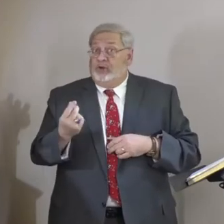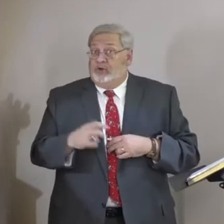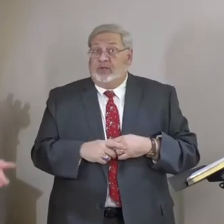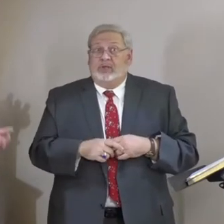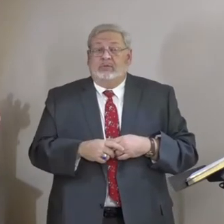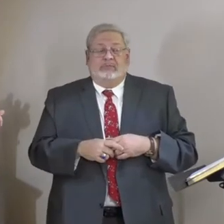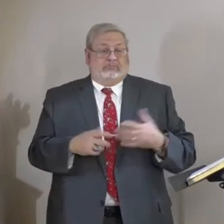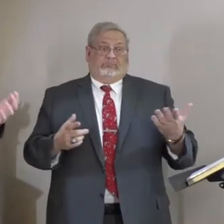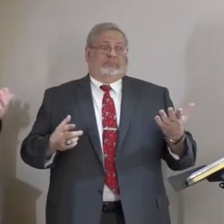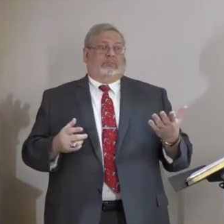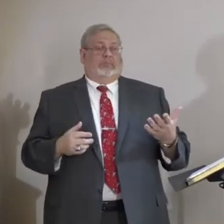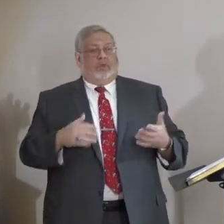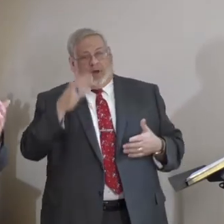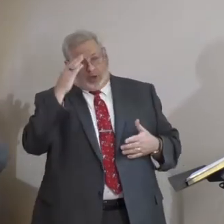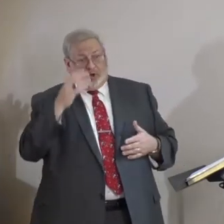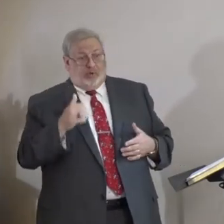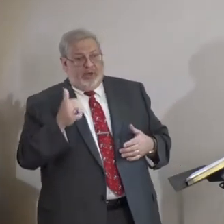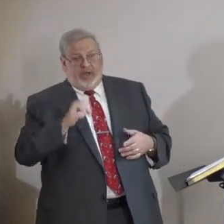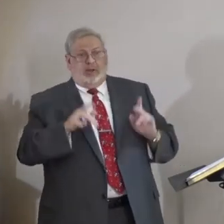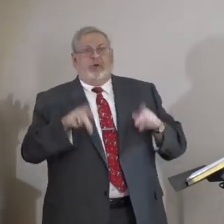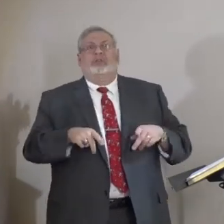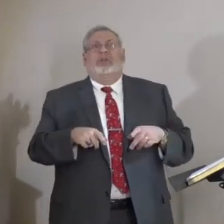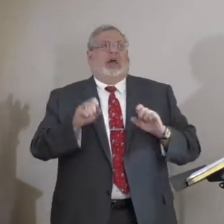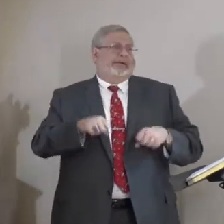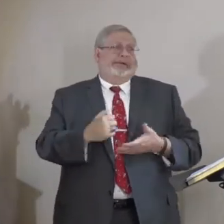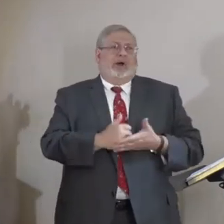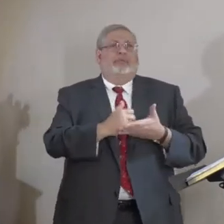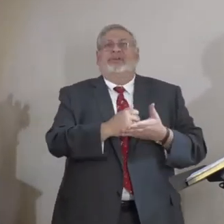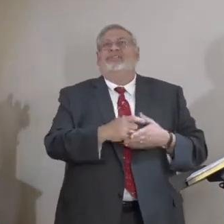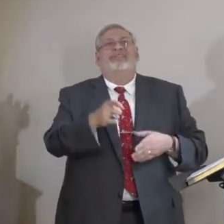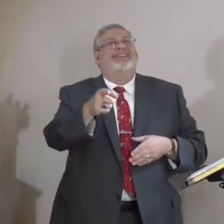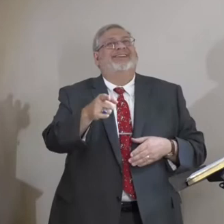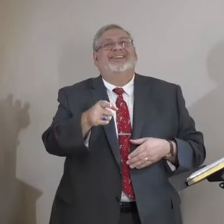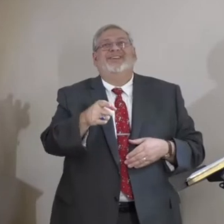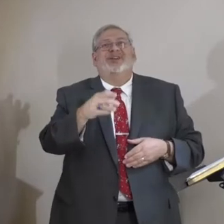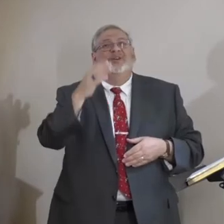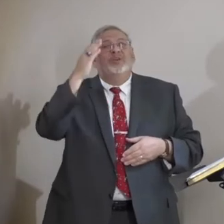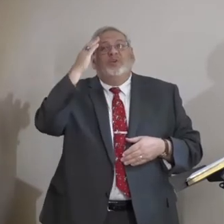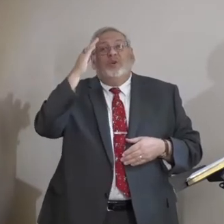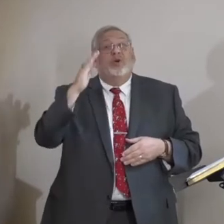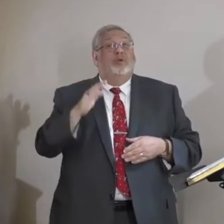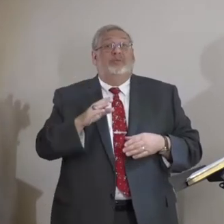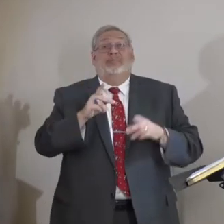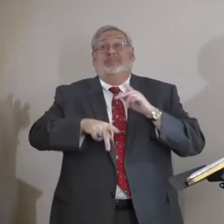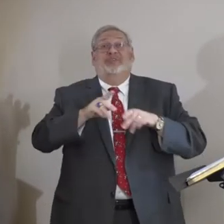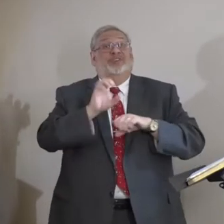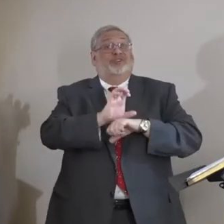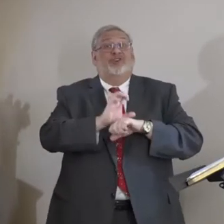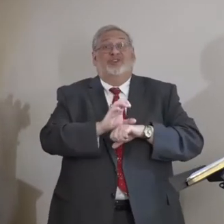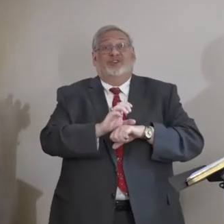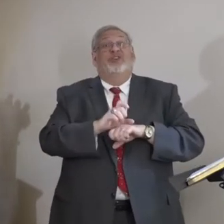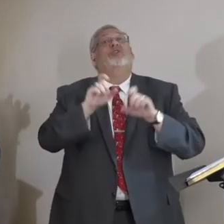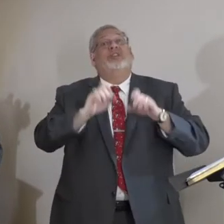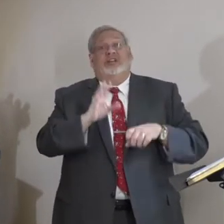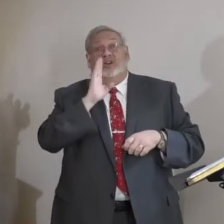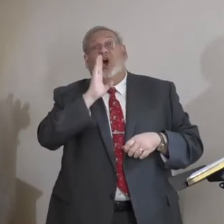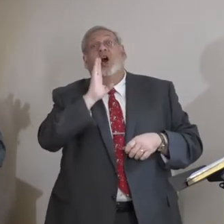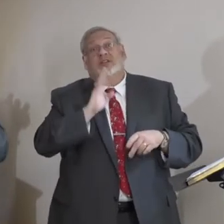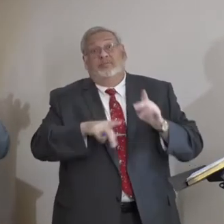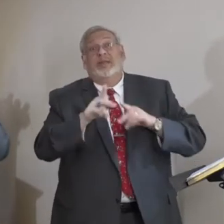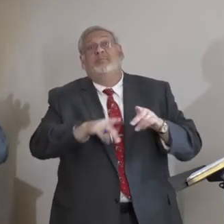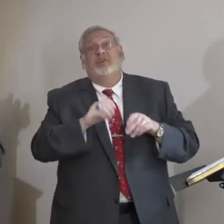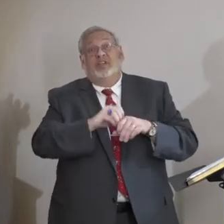You might say, well, I don't know of anybody that I can help. Guess what? You don't know the other people in your church very well, do you? You need to talk to them.